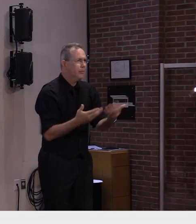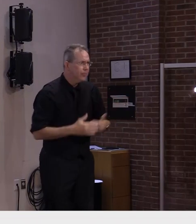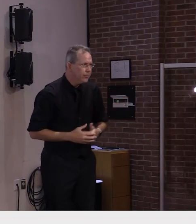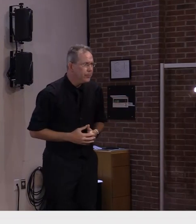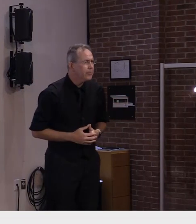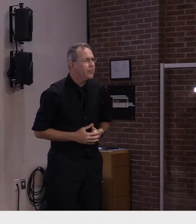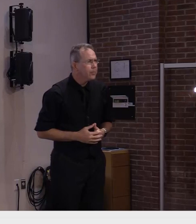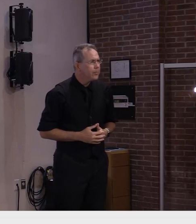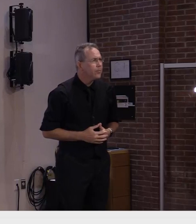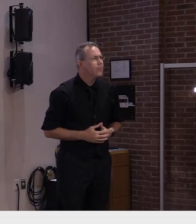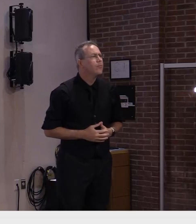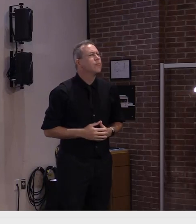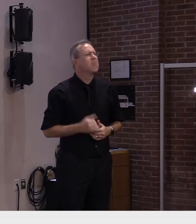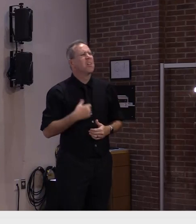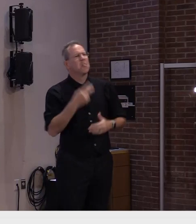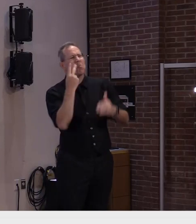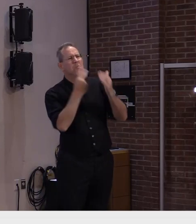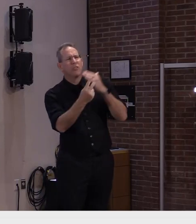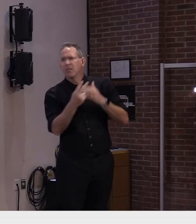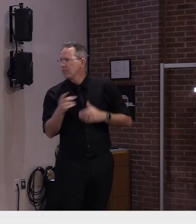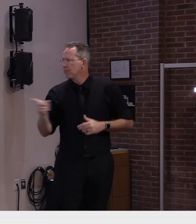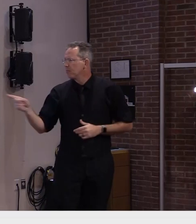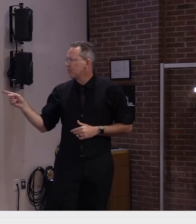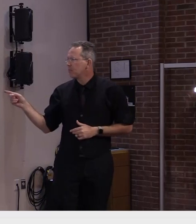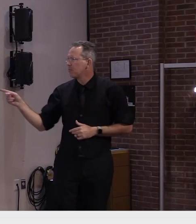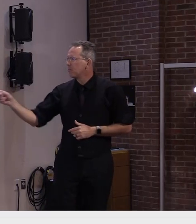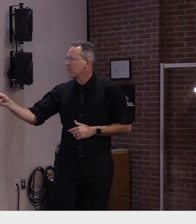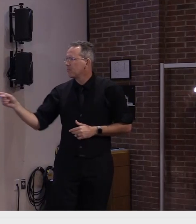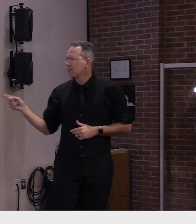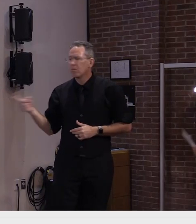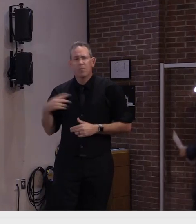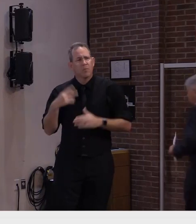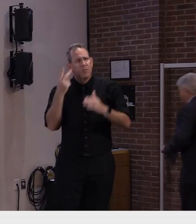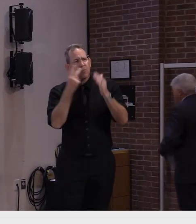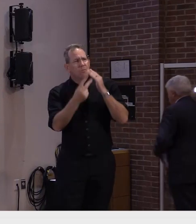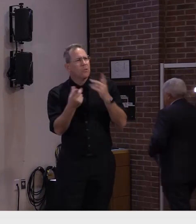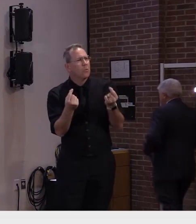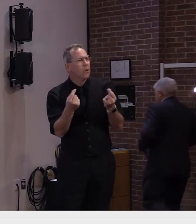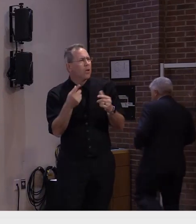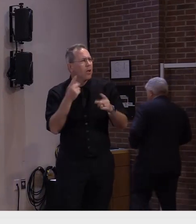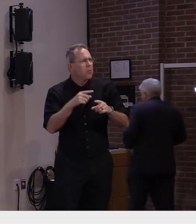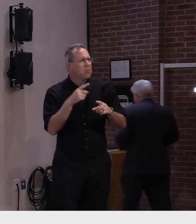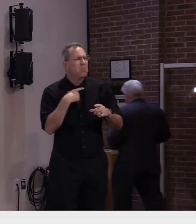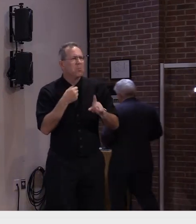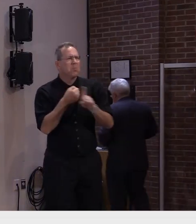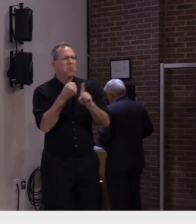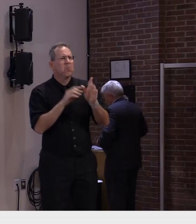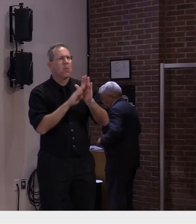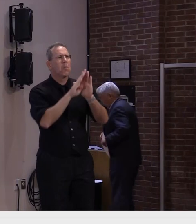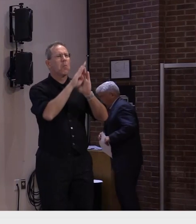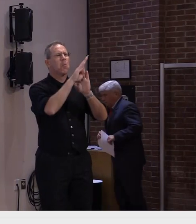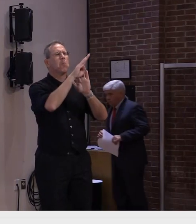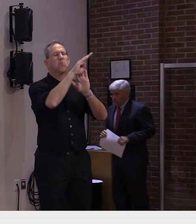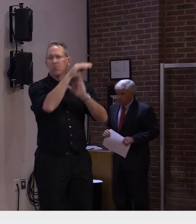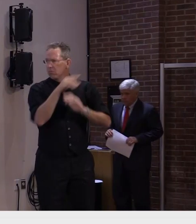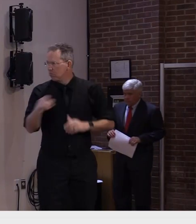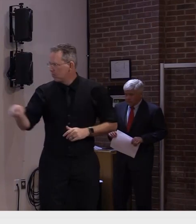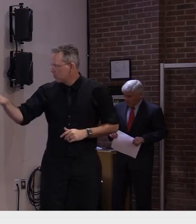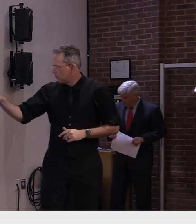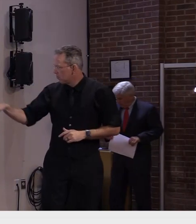rise over the next three weeks again vermont is about five to six weeks into this growth phase